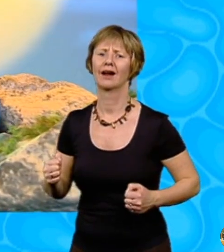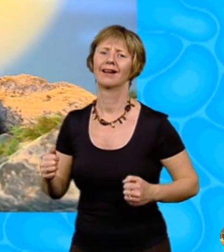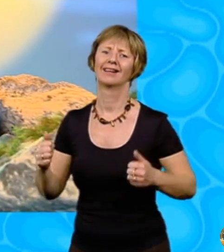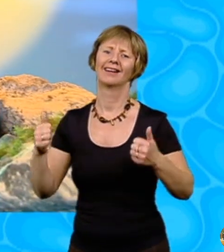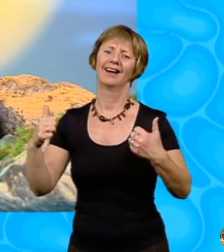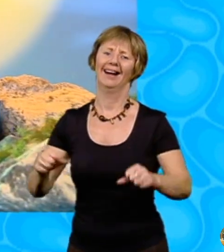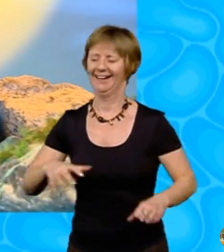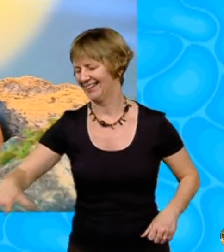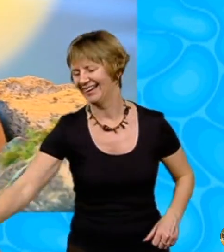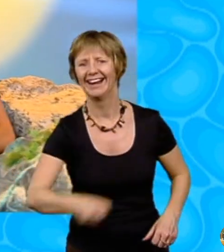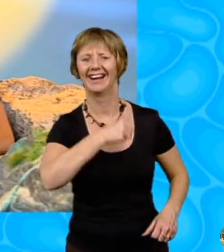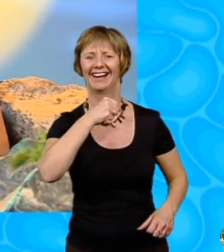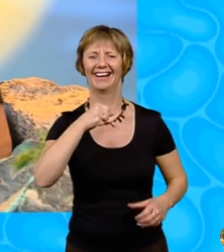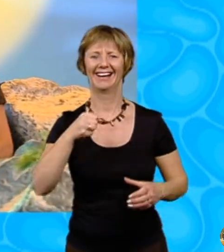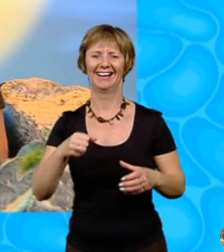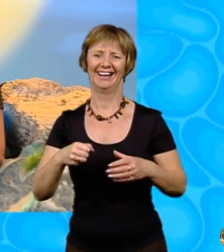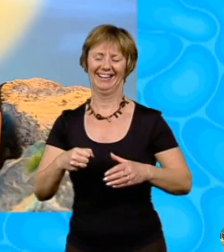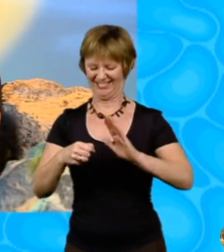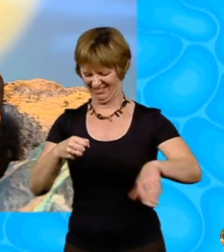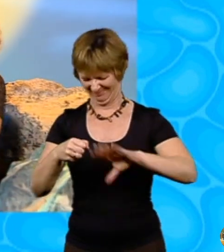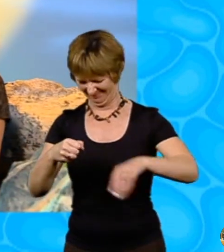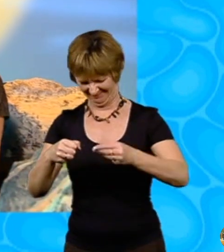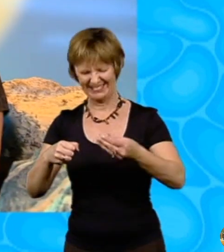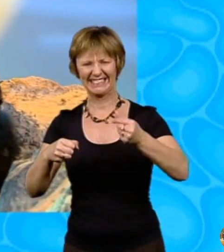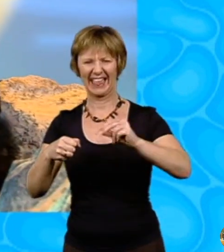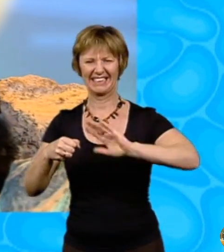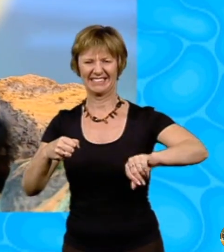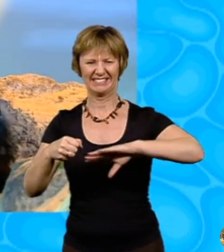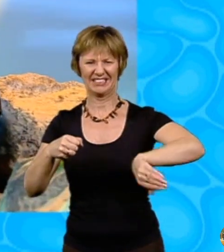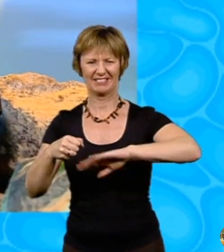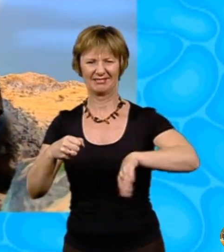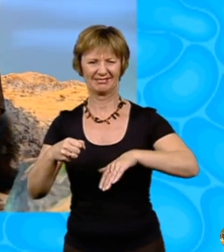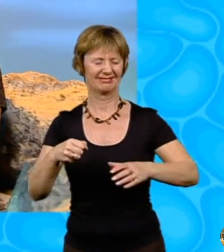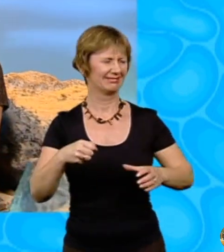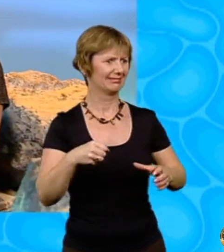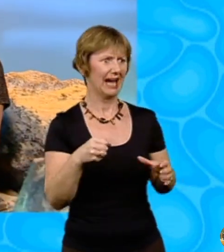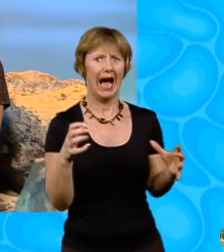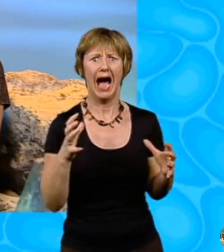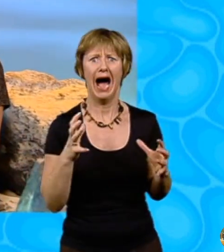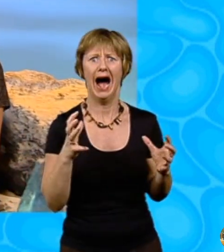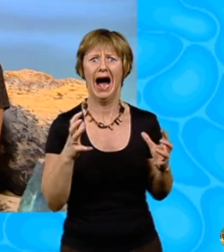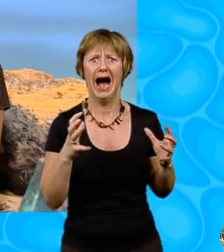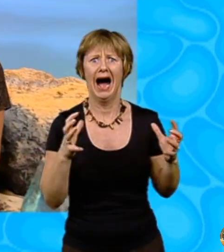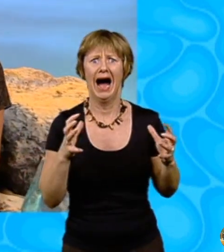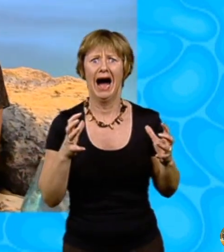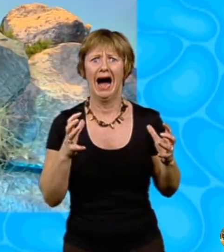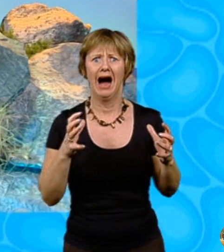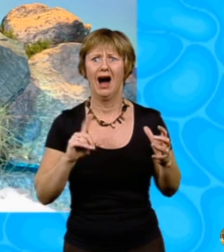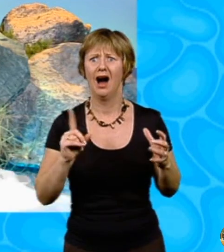last I reached it, I picked it up and I dusted off the sand. I turned around and screamed. The